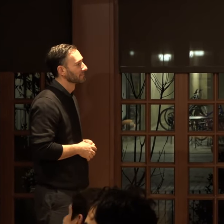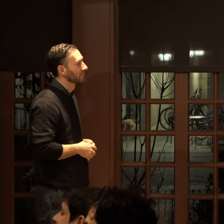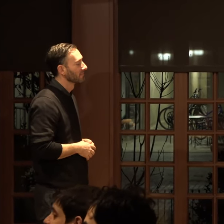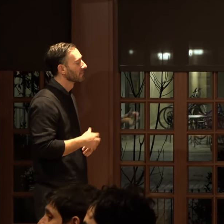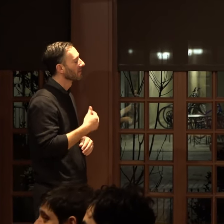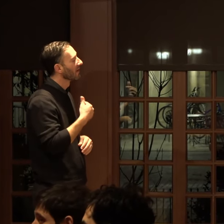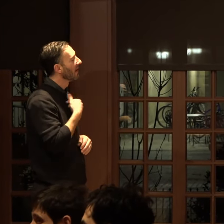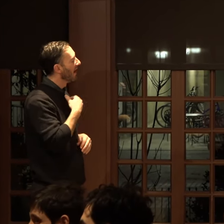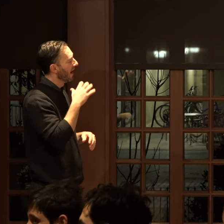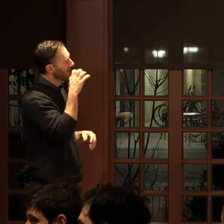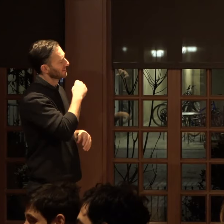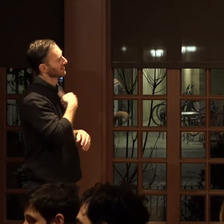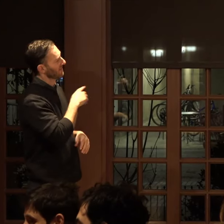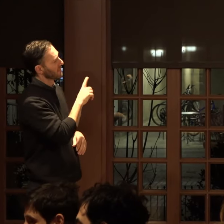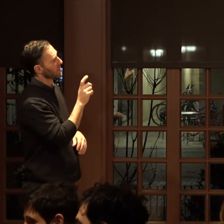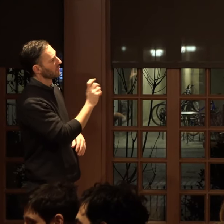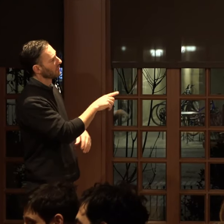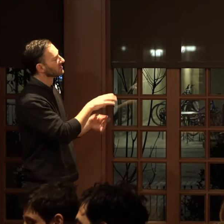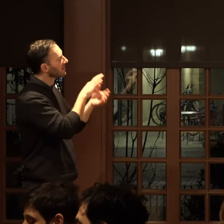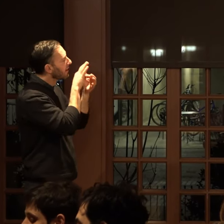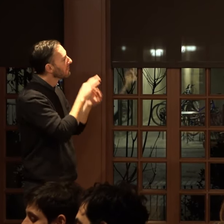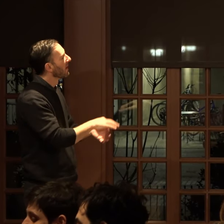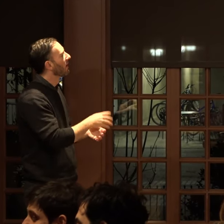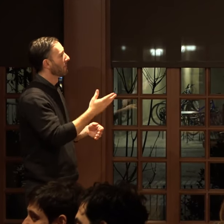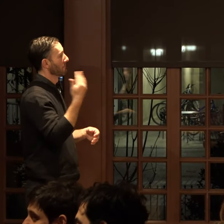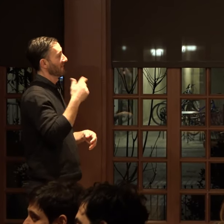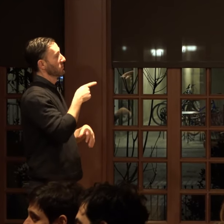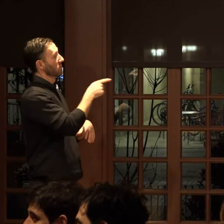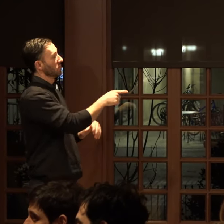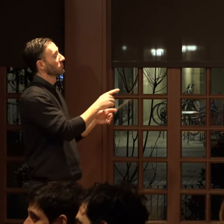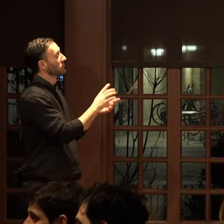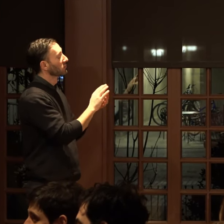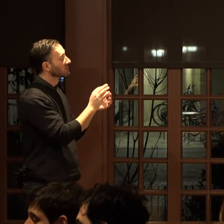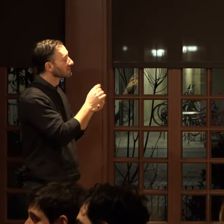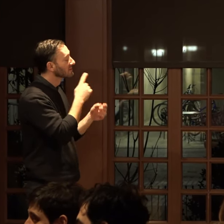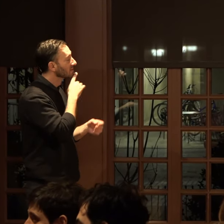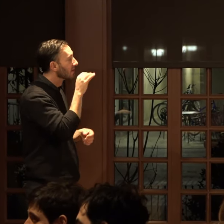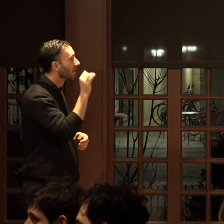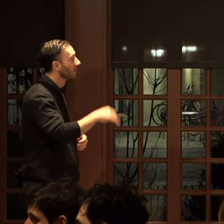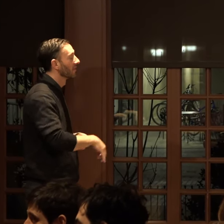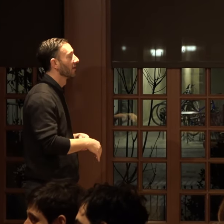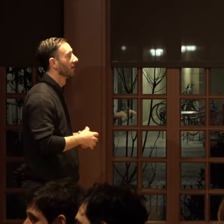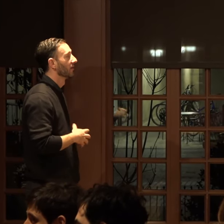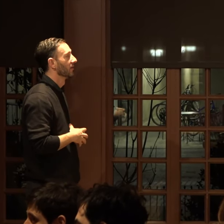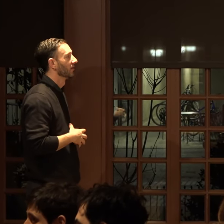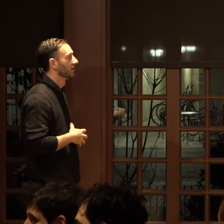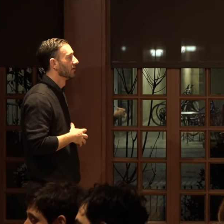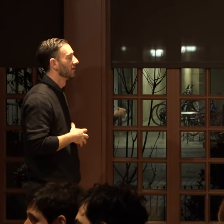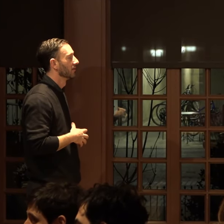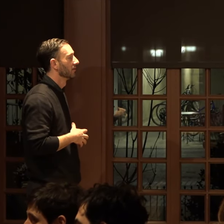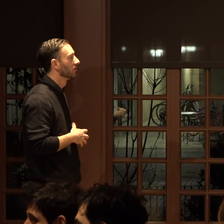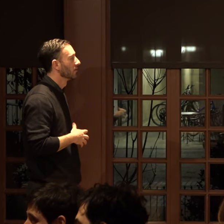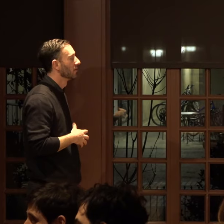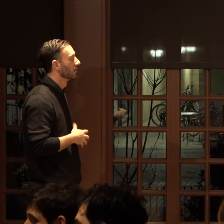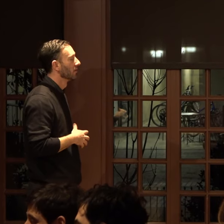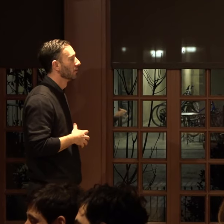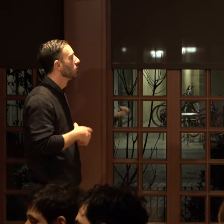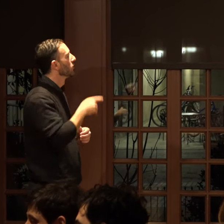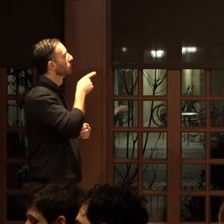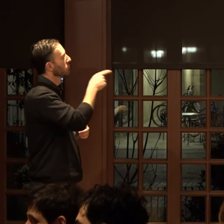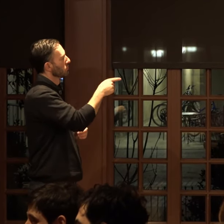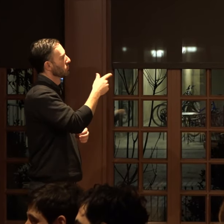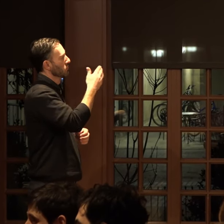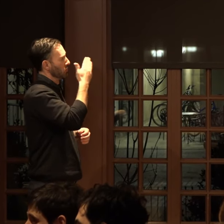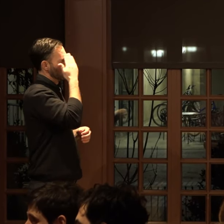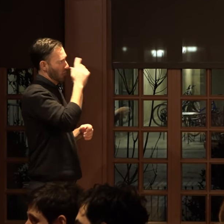I guess I have a question about earlier when you said that you know